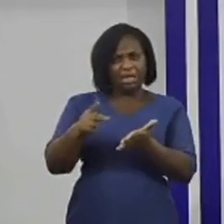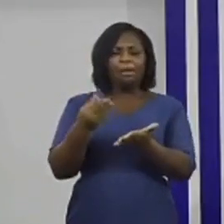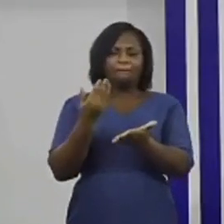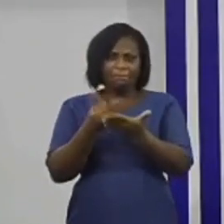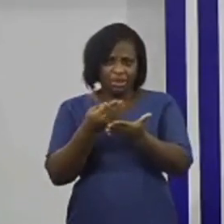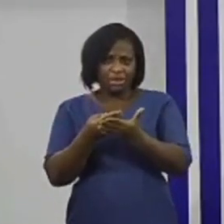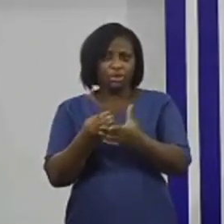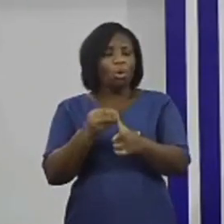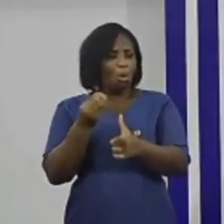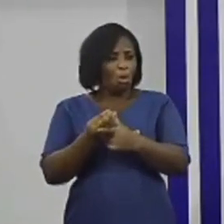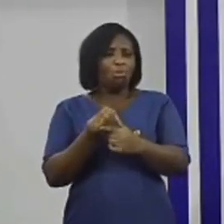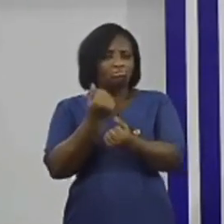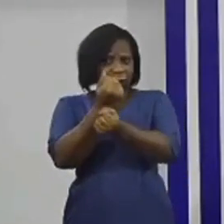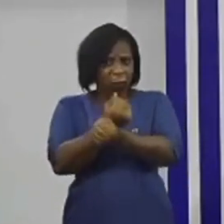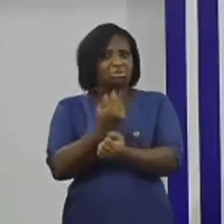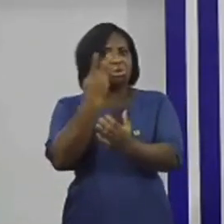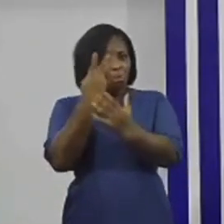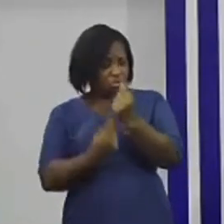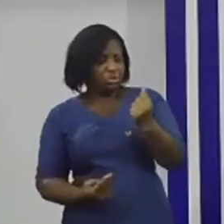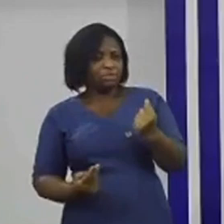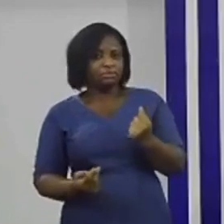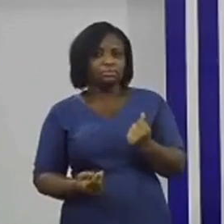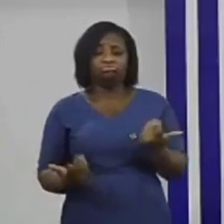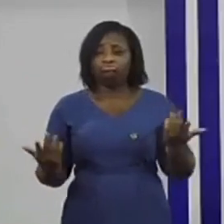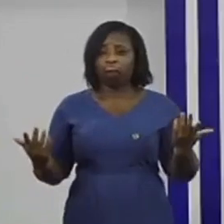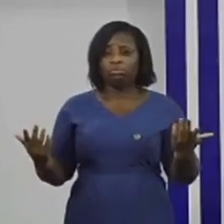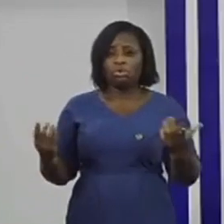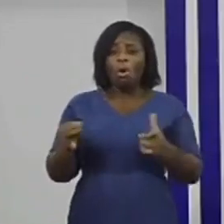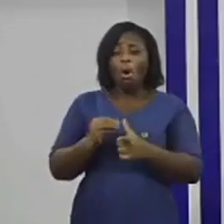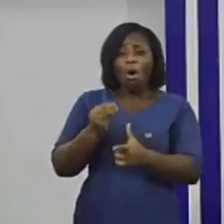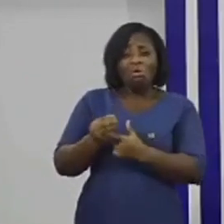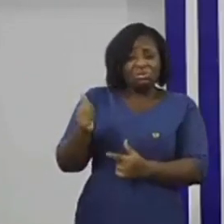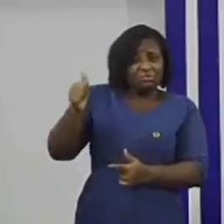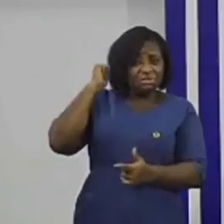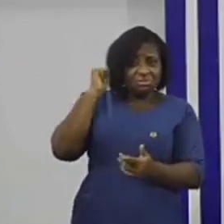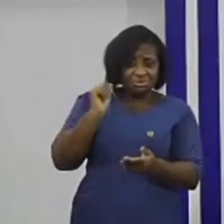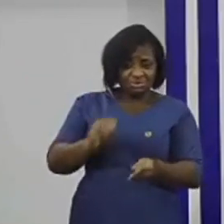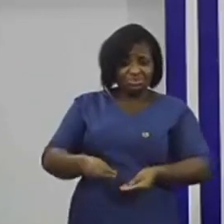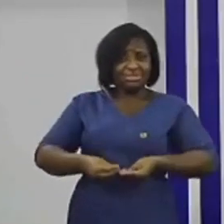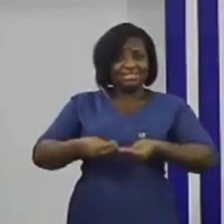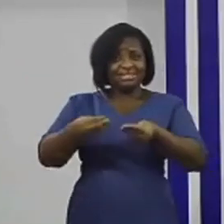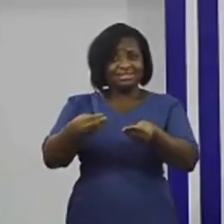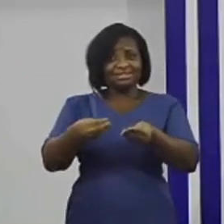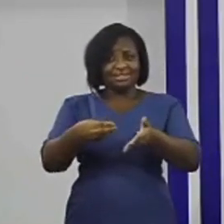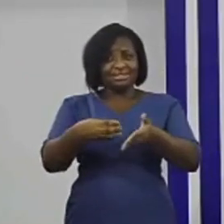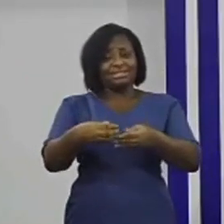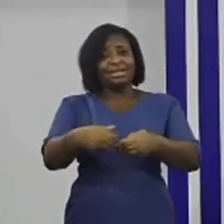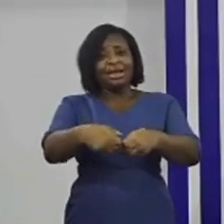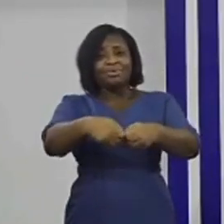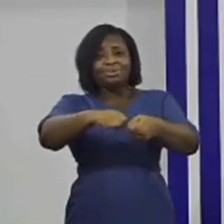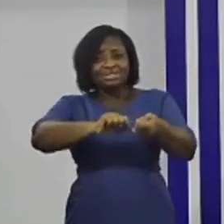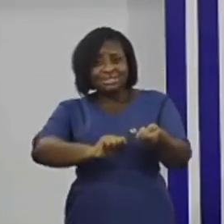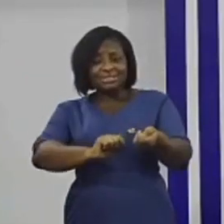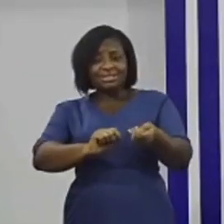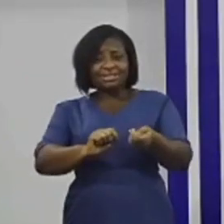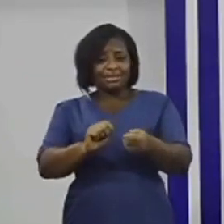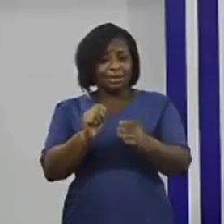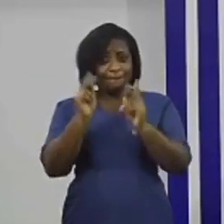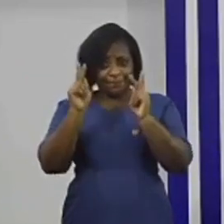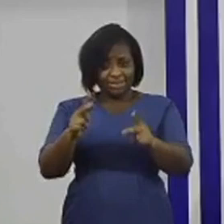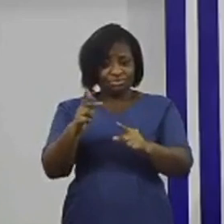months or both. Refusing to issue a receipt for readily paid